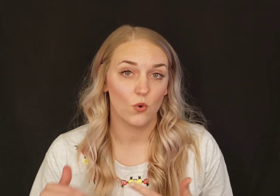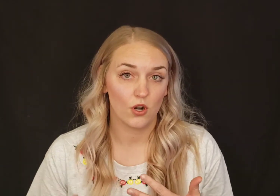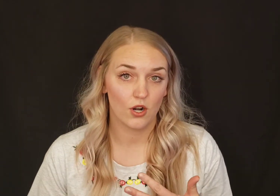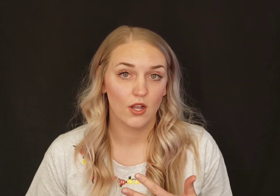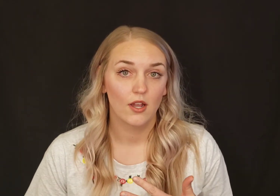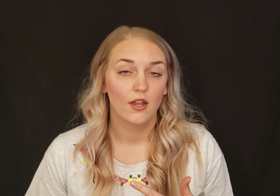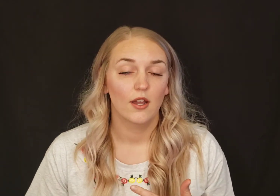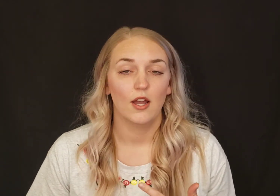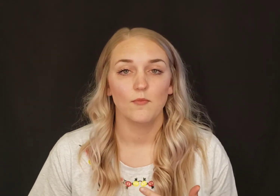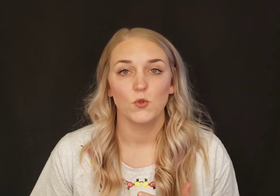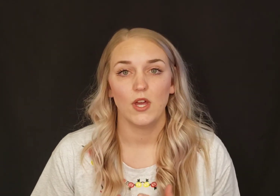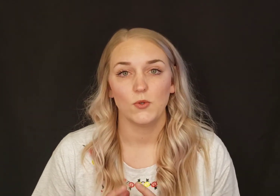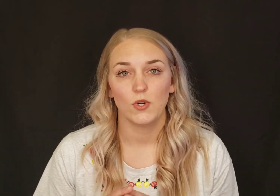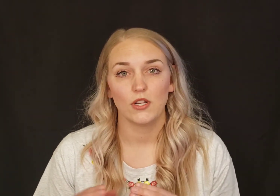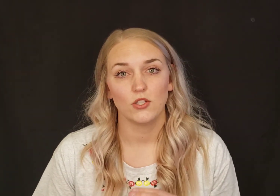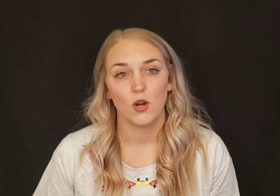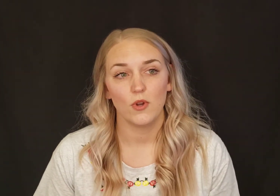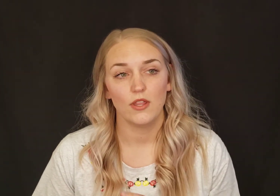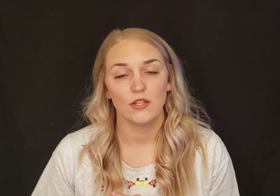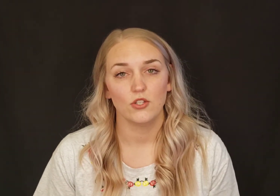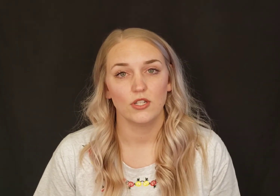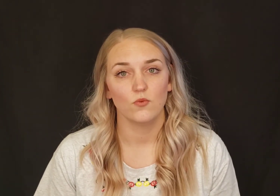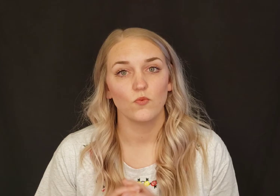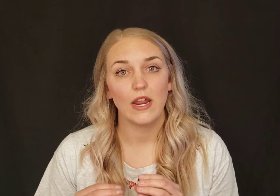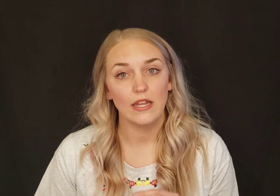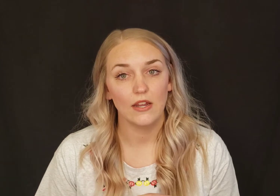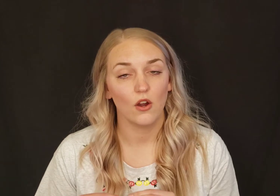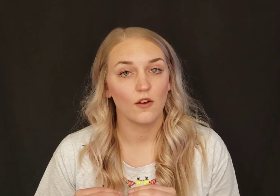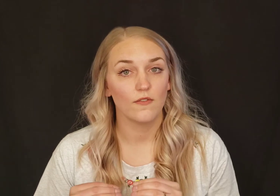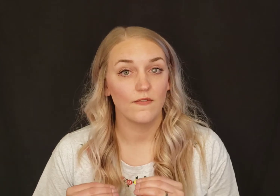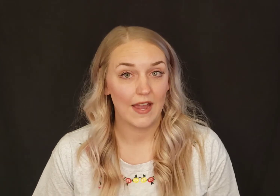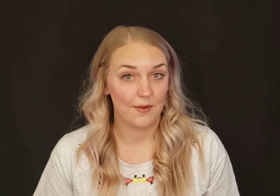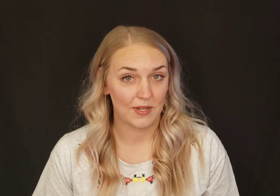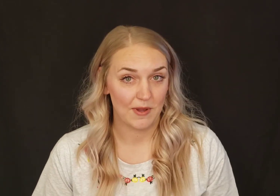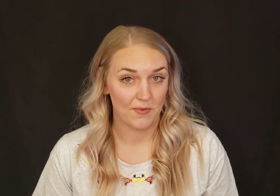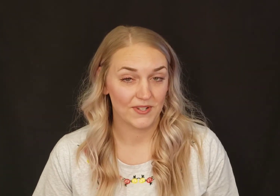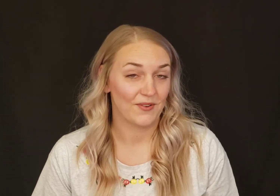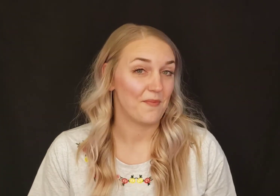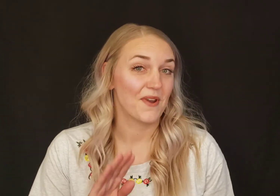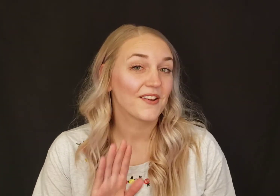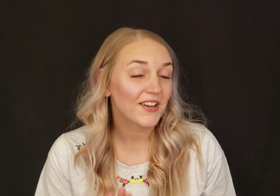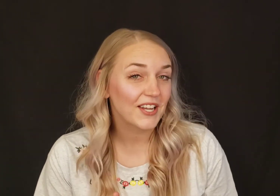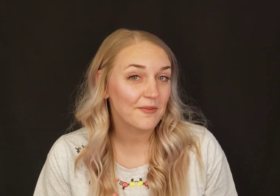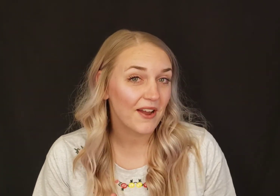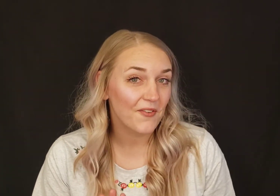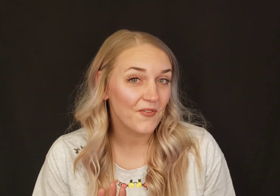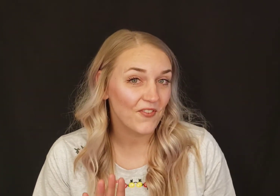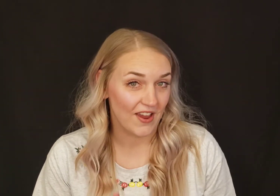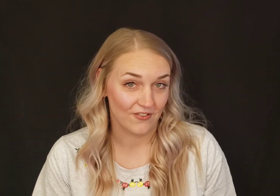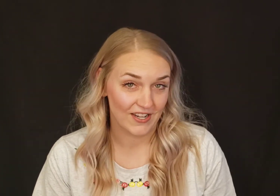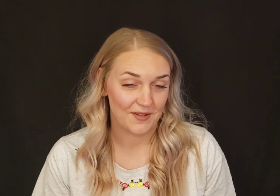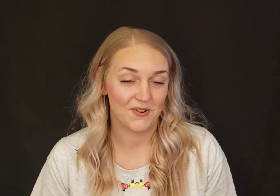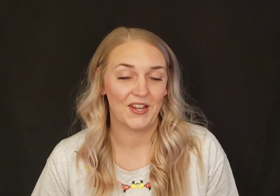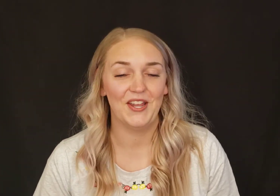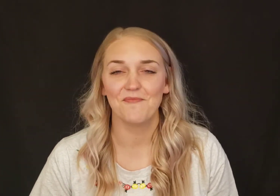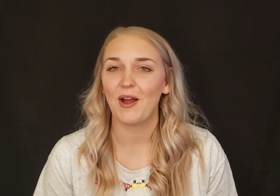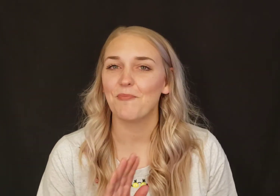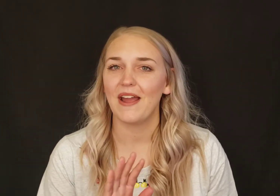order. So that's what we're going to start with, is just ranking our family members. And I'm not talking about favorites, I'm talking about by